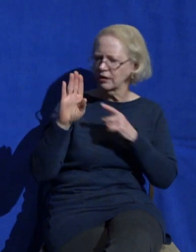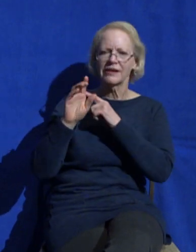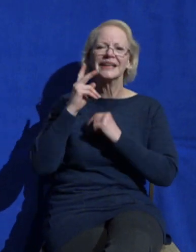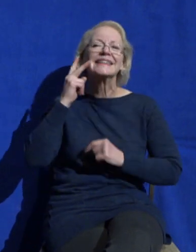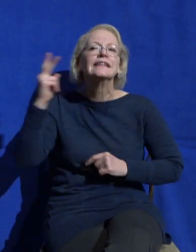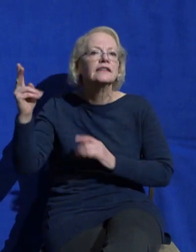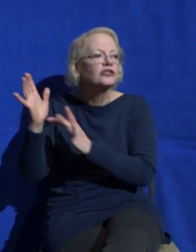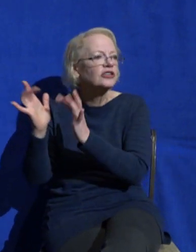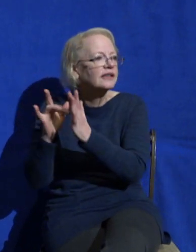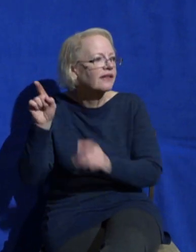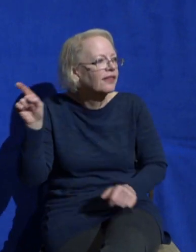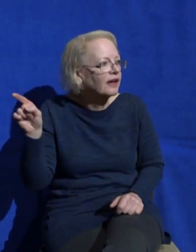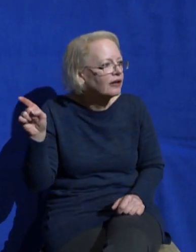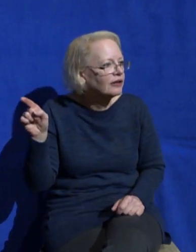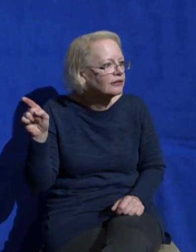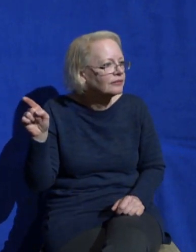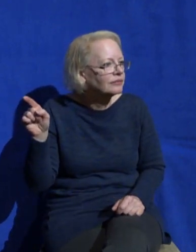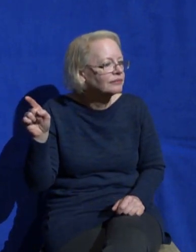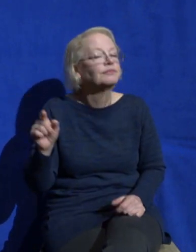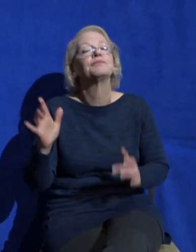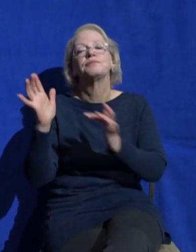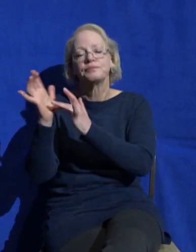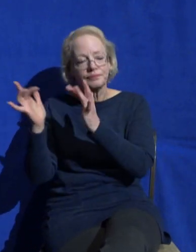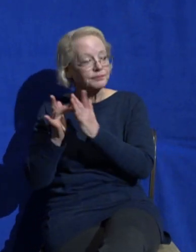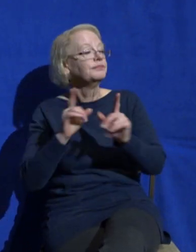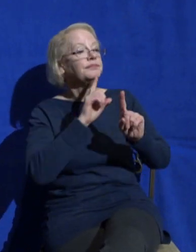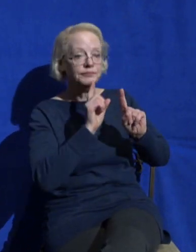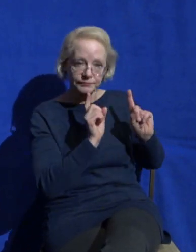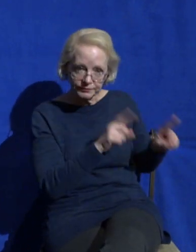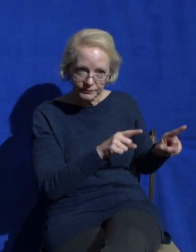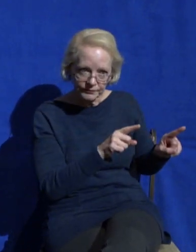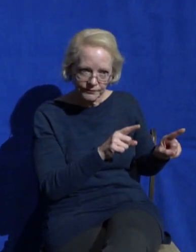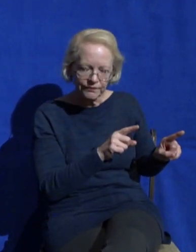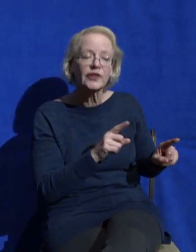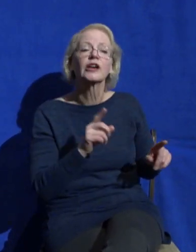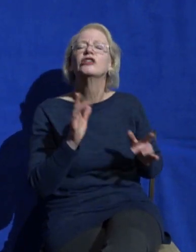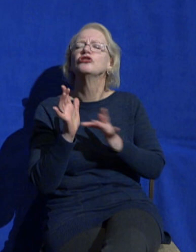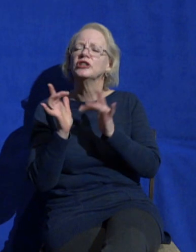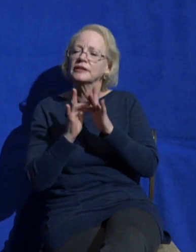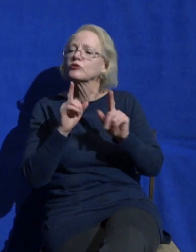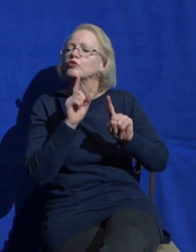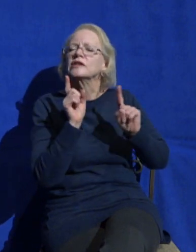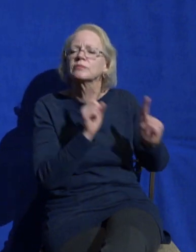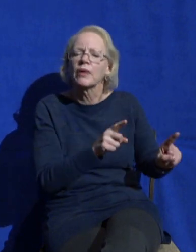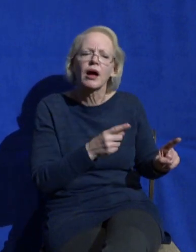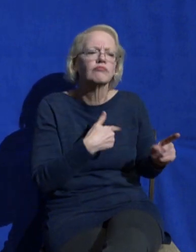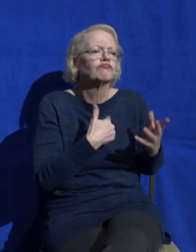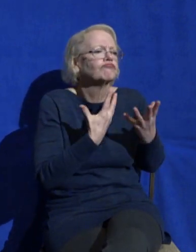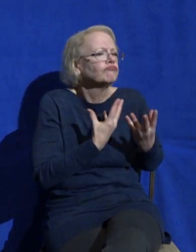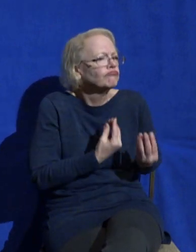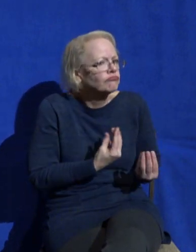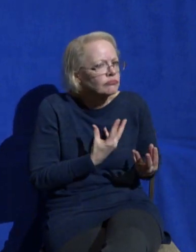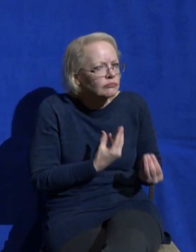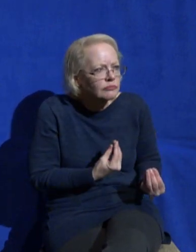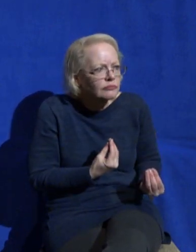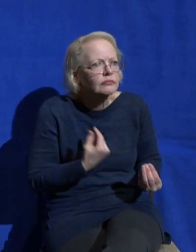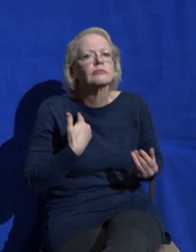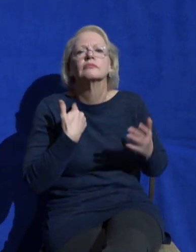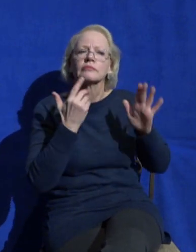and then Jesus responds to her with tenderness and with compassion and says Martha Martha you